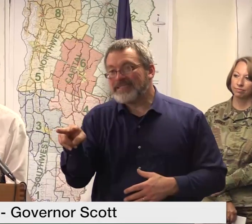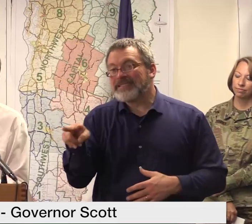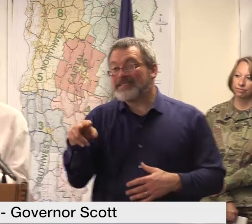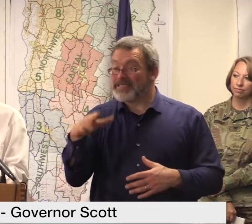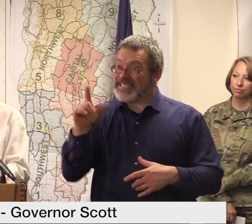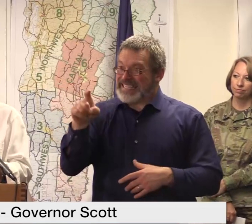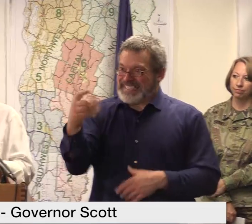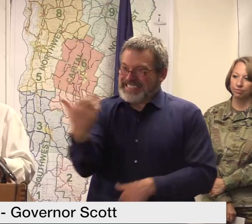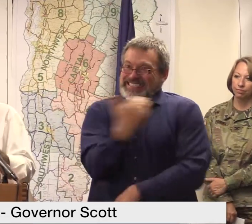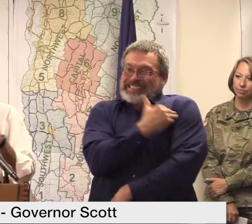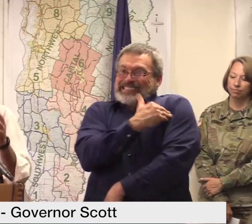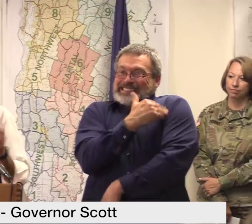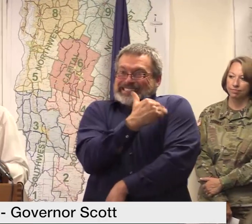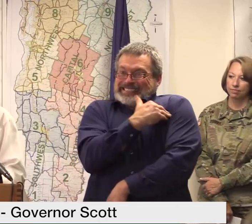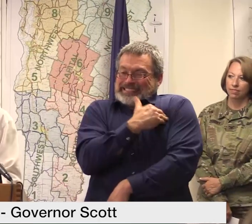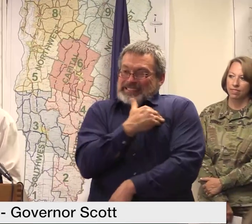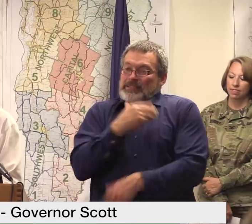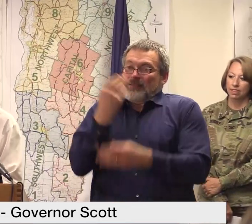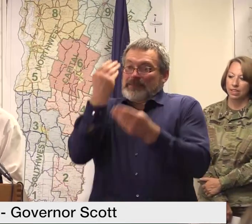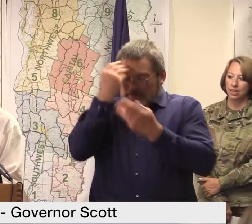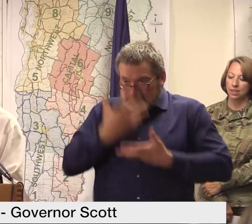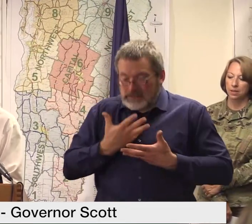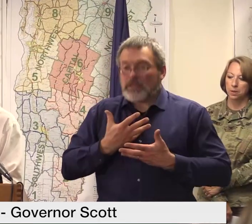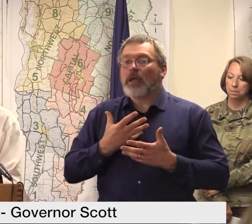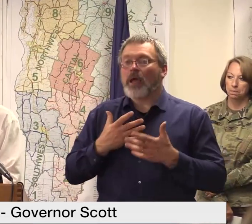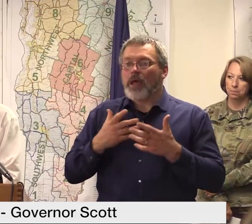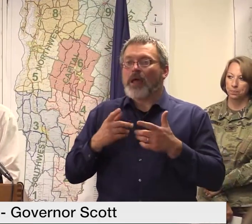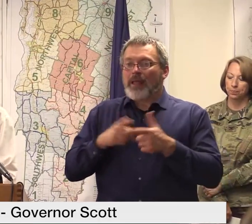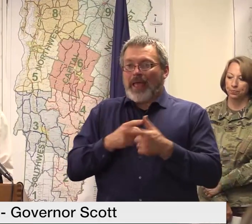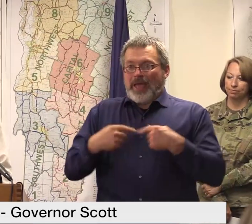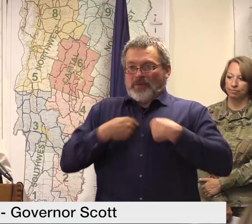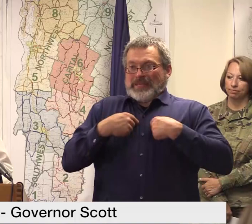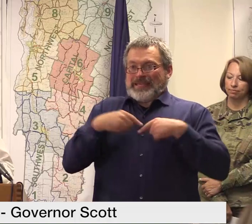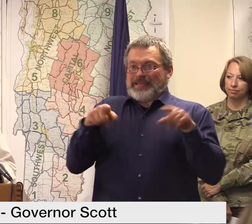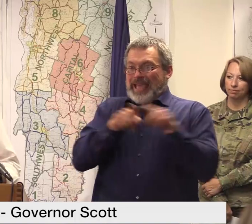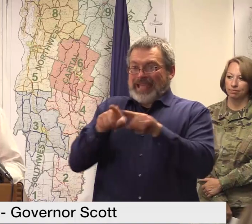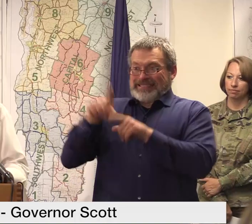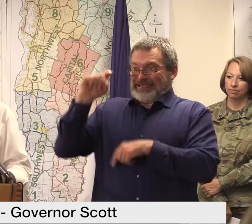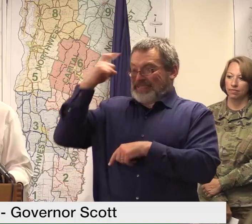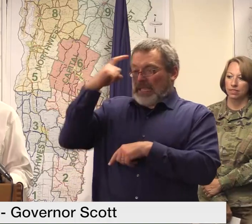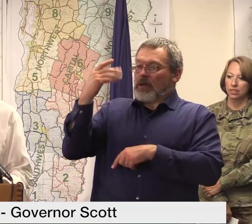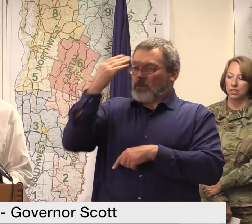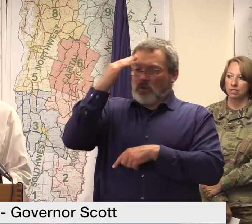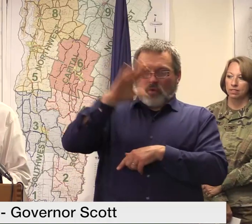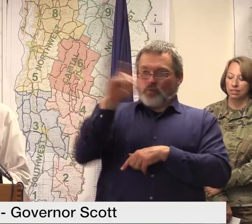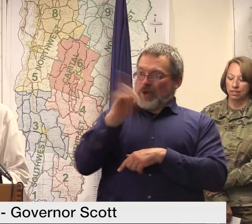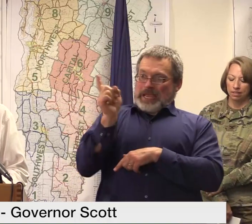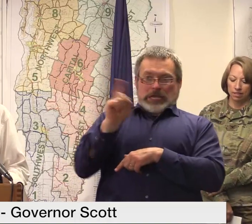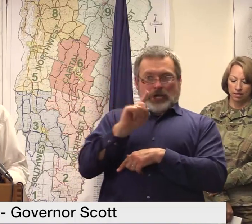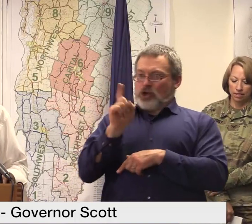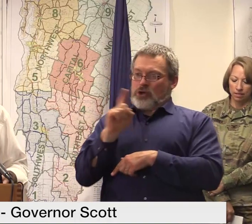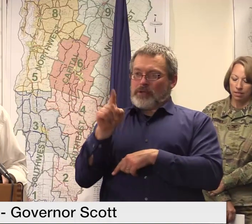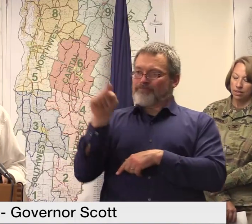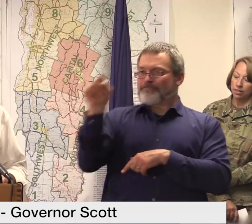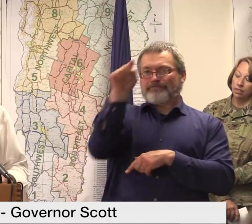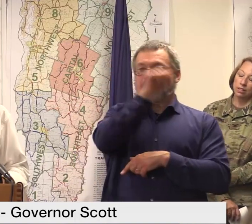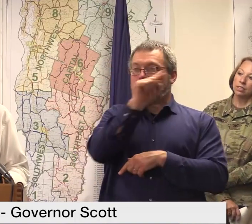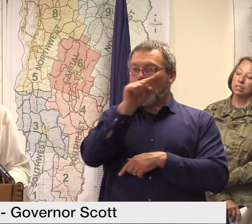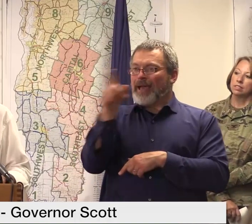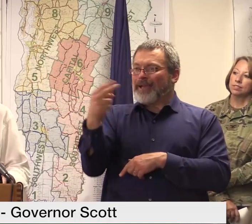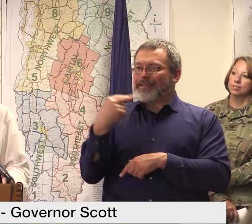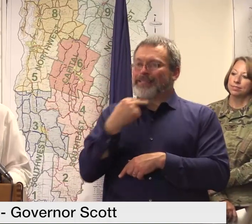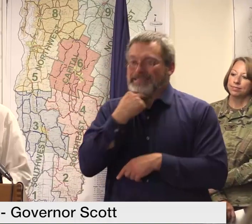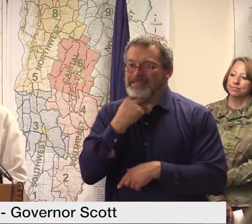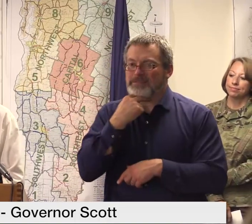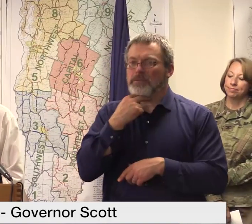so that we can get the magnitude of the the amount to give uh our congressional delegation the tools they